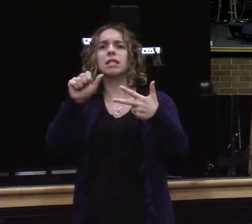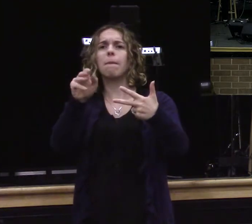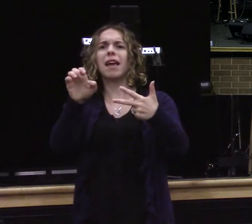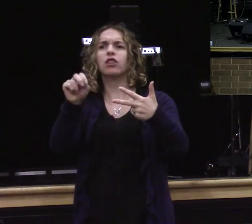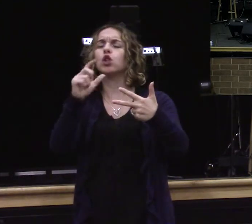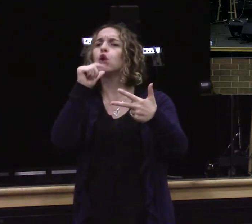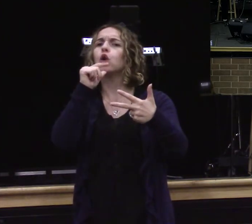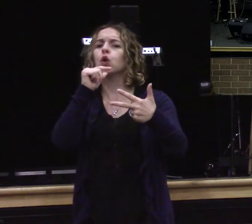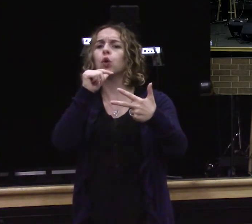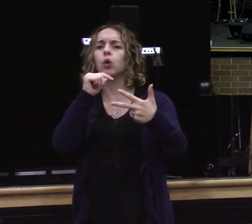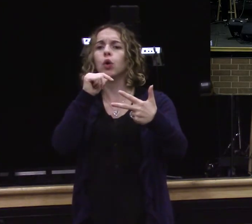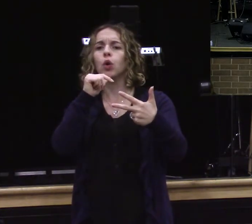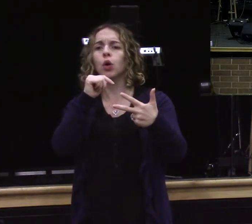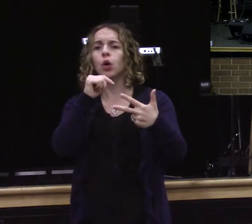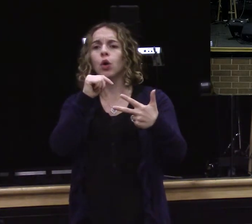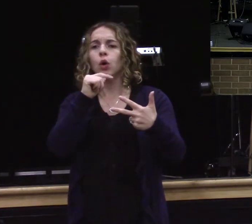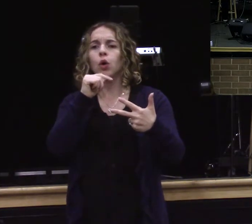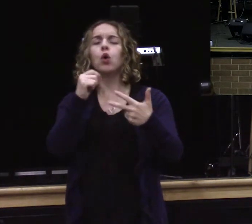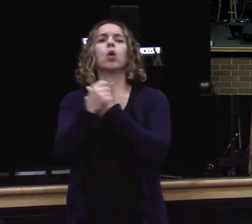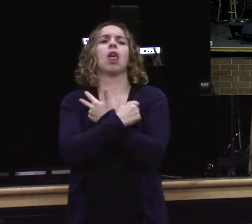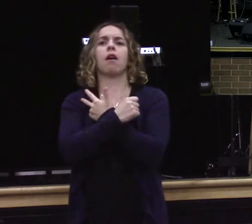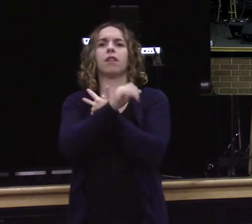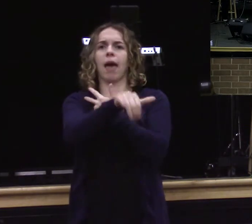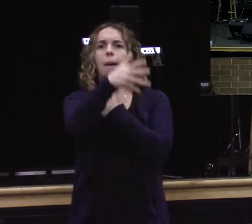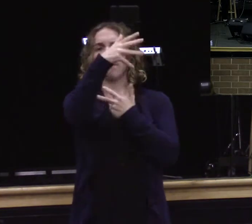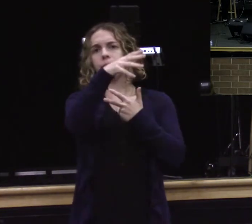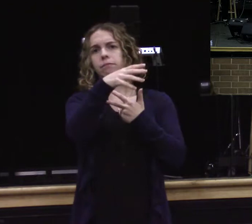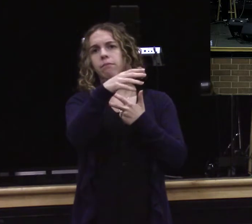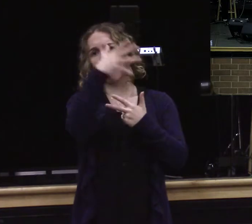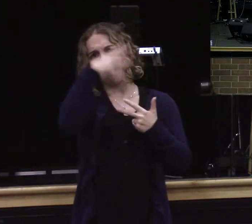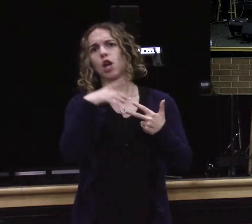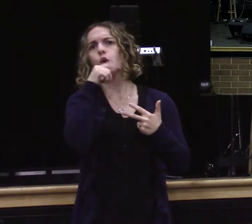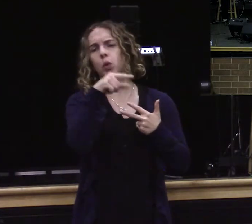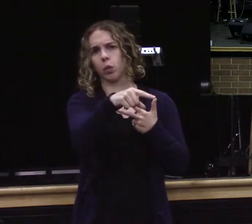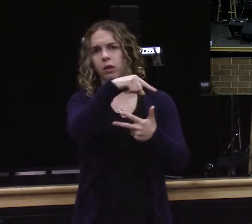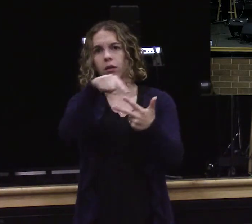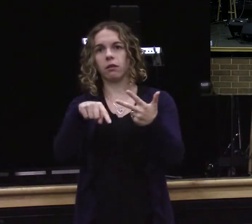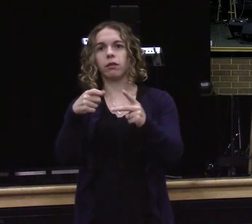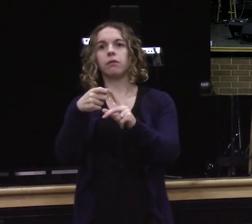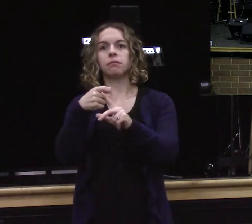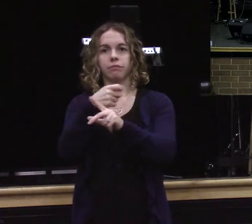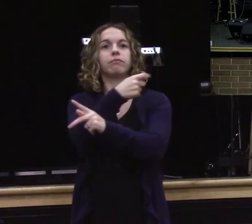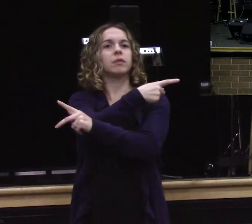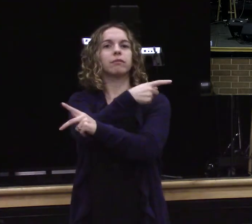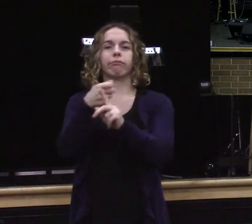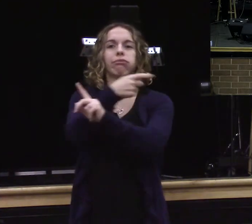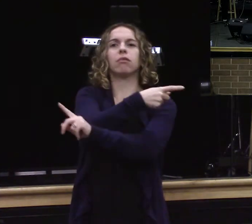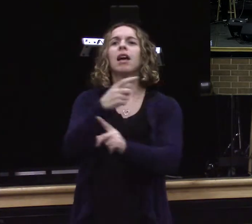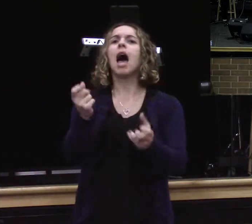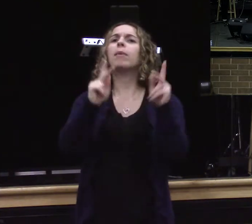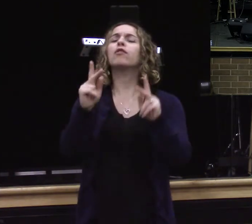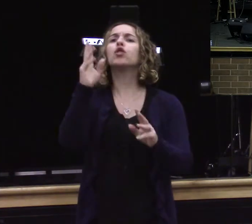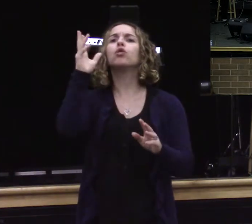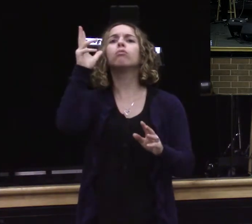you know you might think how many people how many people here listen to the news sometimes the talking